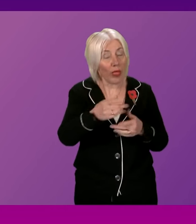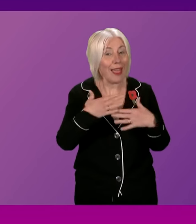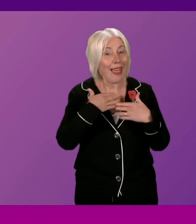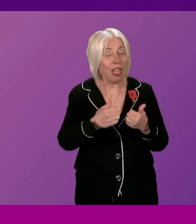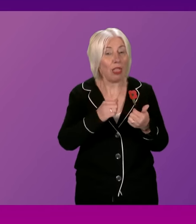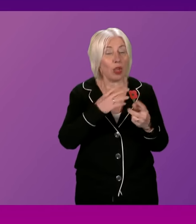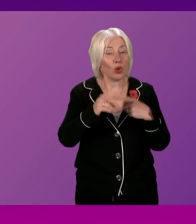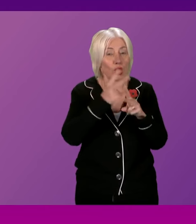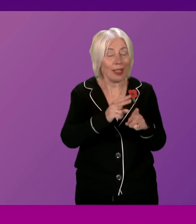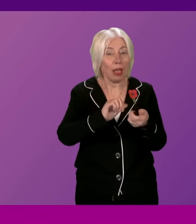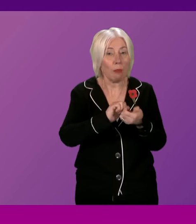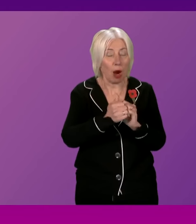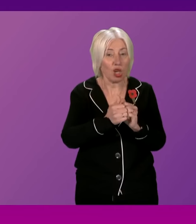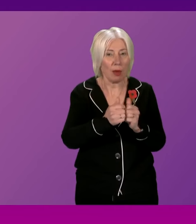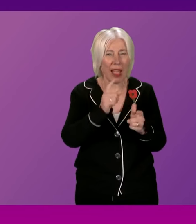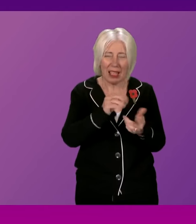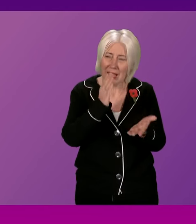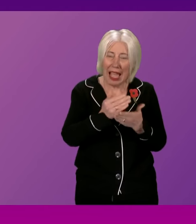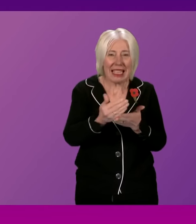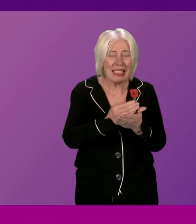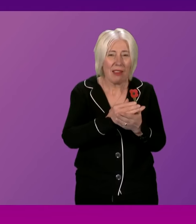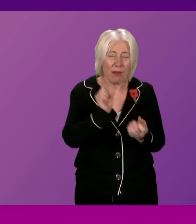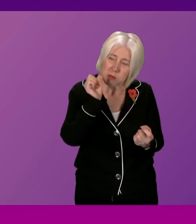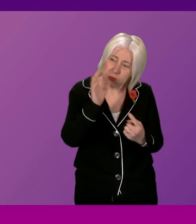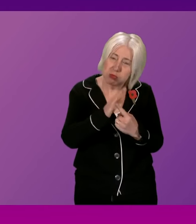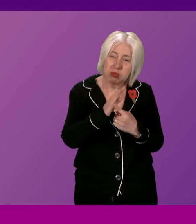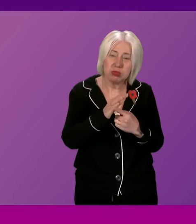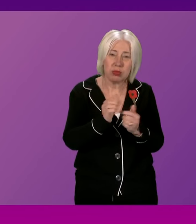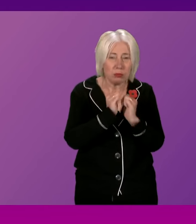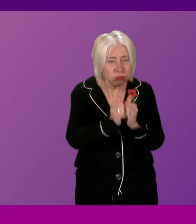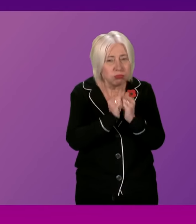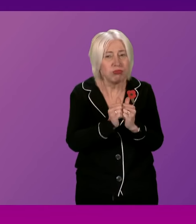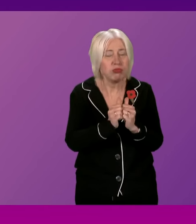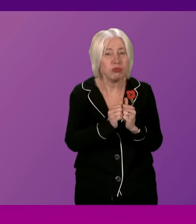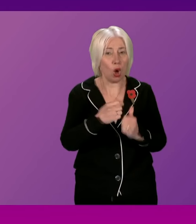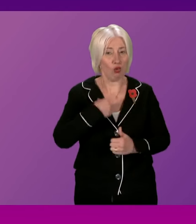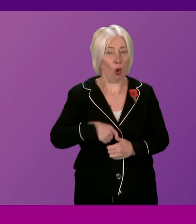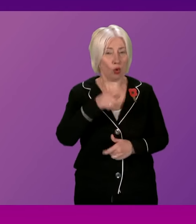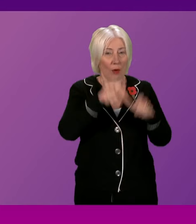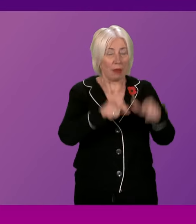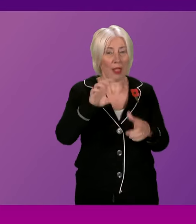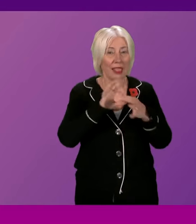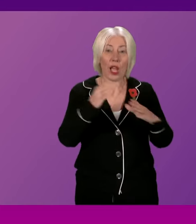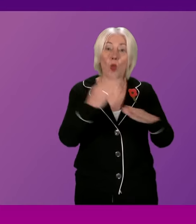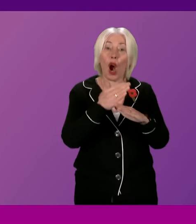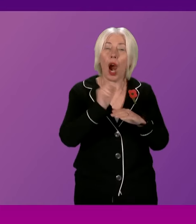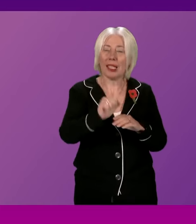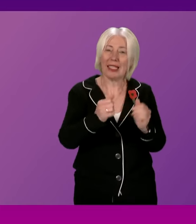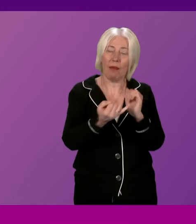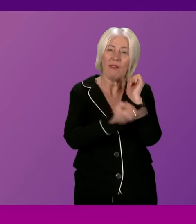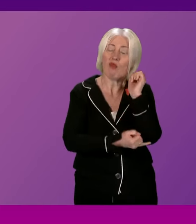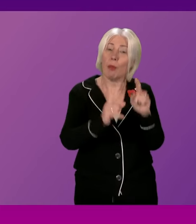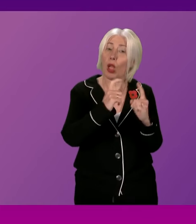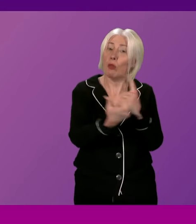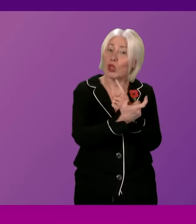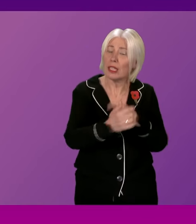save these critical and cost-effective roles in some of our most deprived communities? First Minister. Can I join